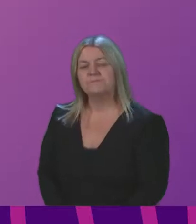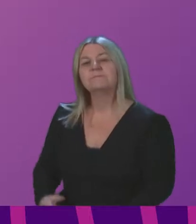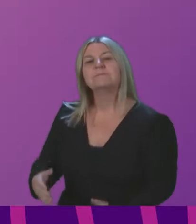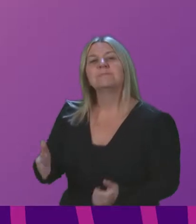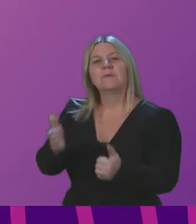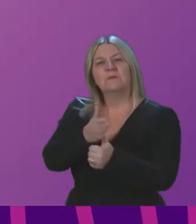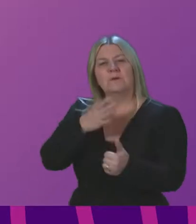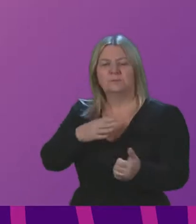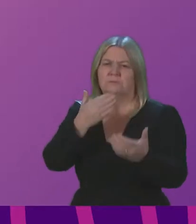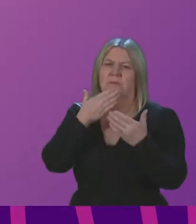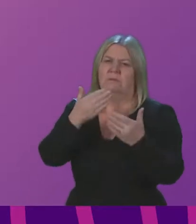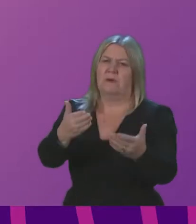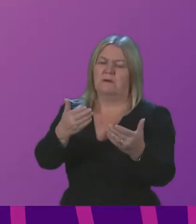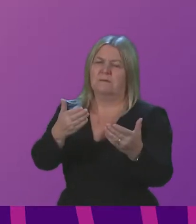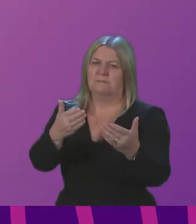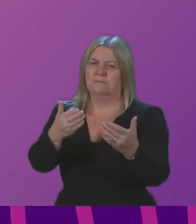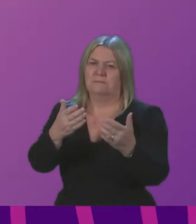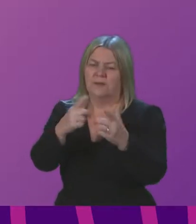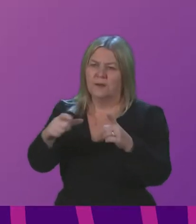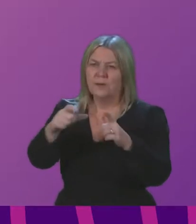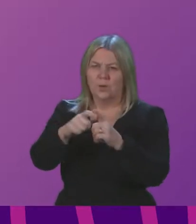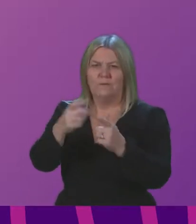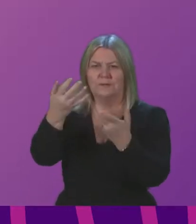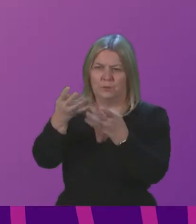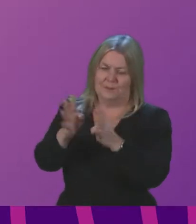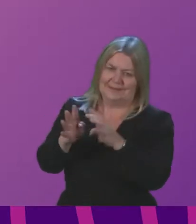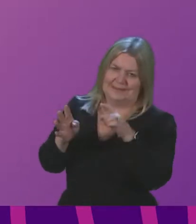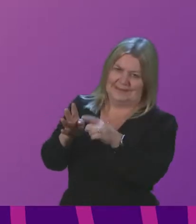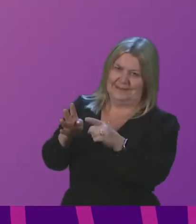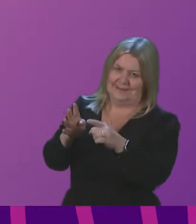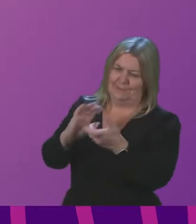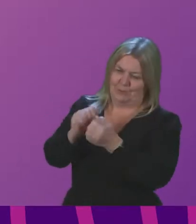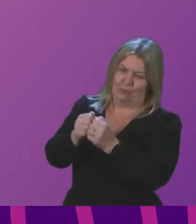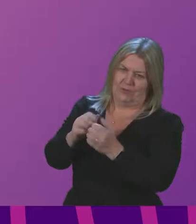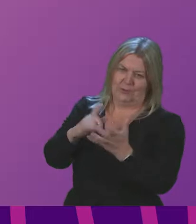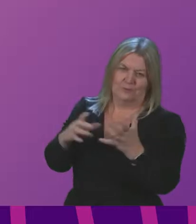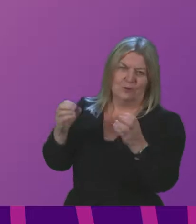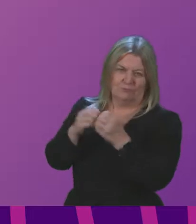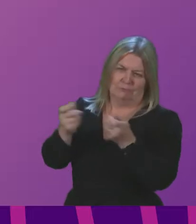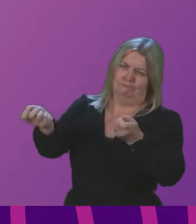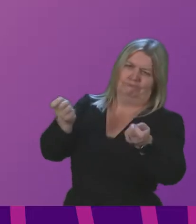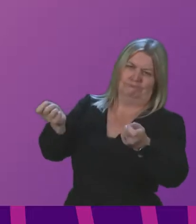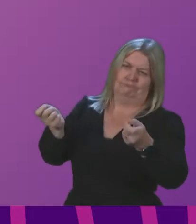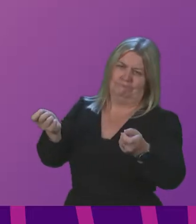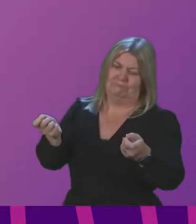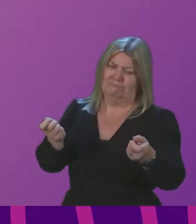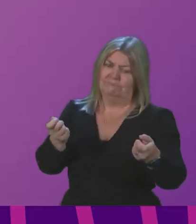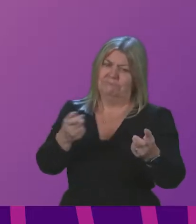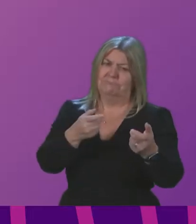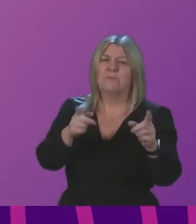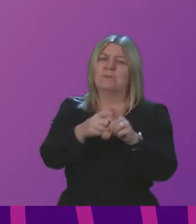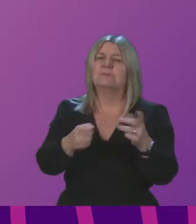to the COVID Committee convened by my colleague Siobhan Brown and to all the Committee conveners for their contributions today.